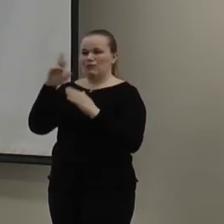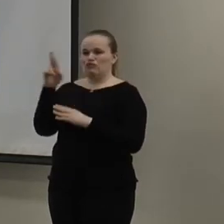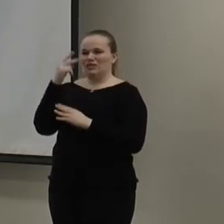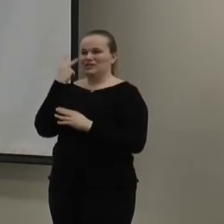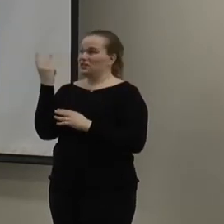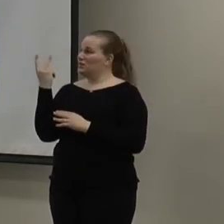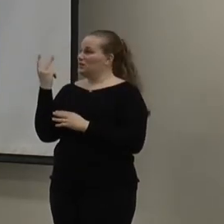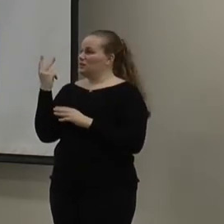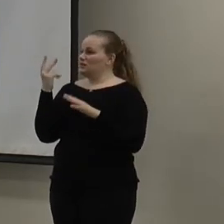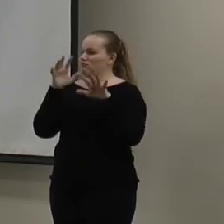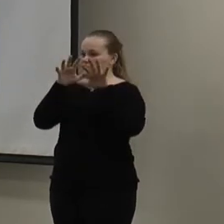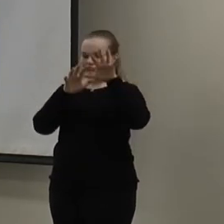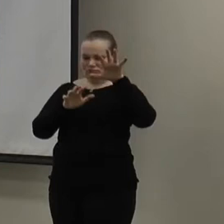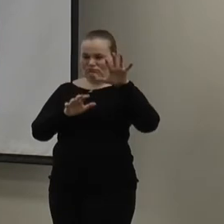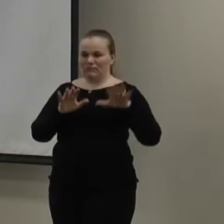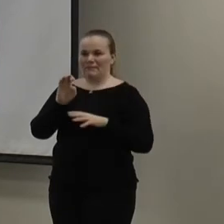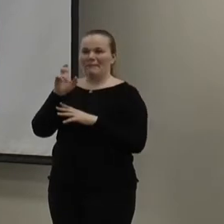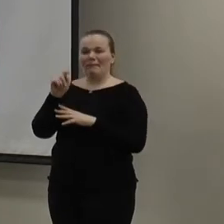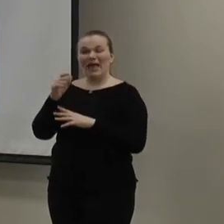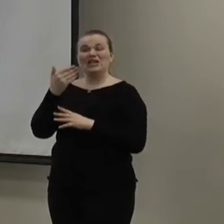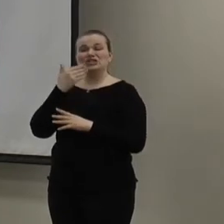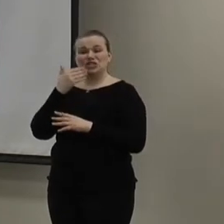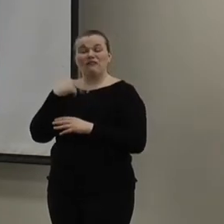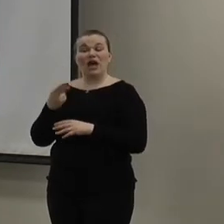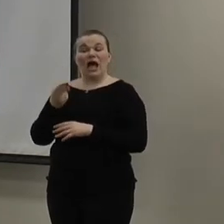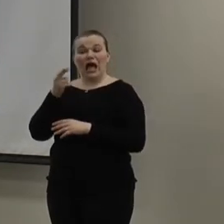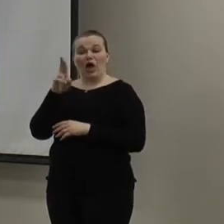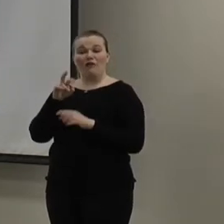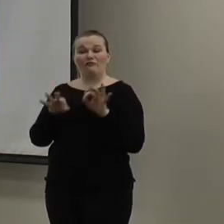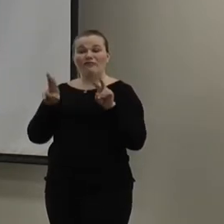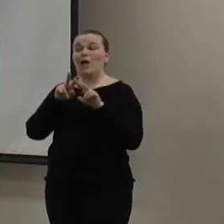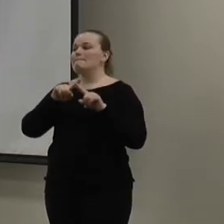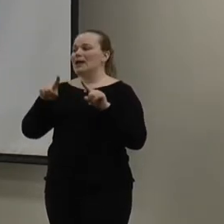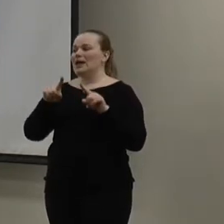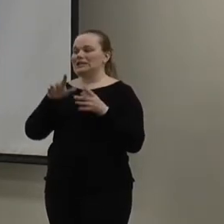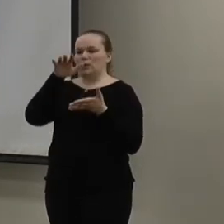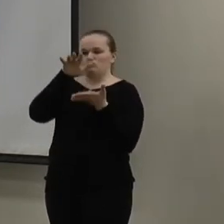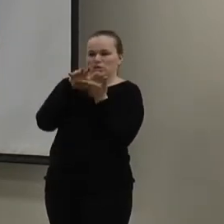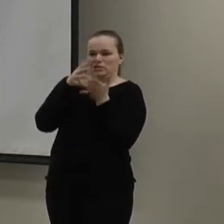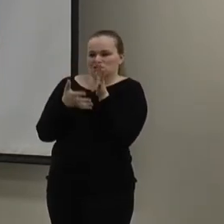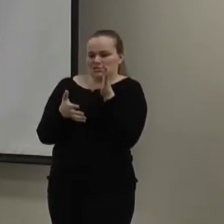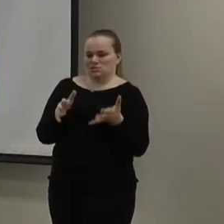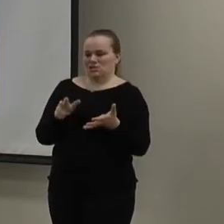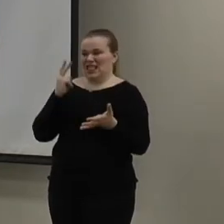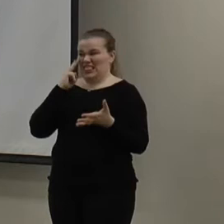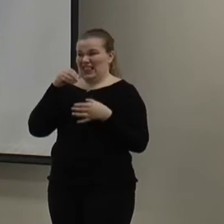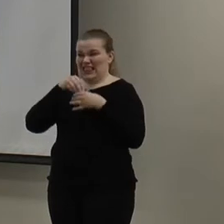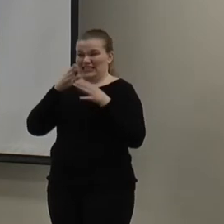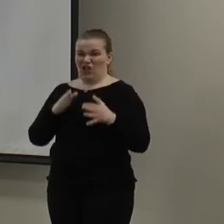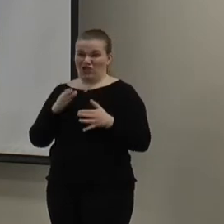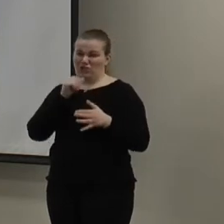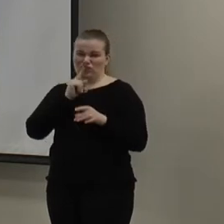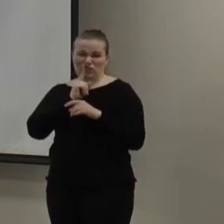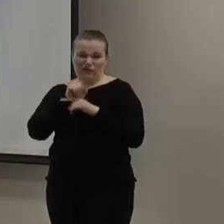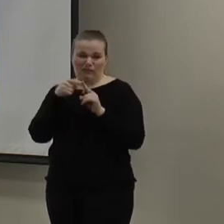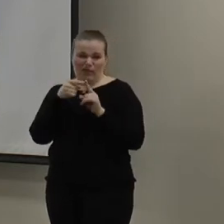they have that fiberglass back, which is good. It has a high effective R value. But it's also compressed, and it looks like the installers weren't quite sure